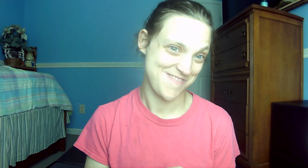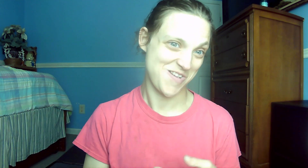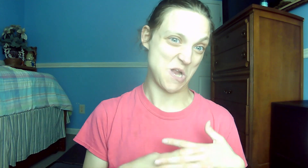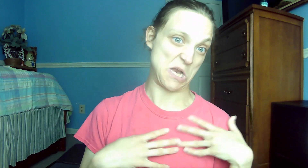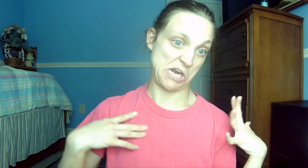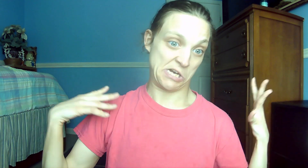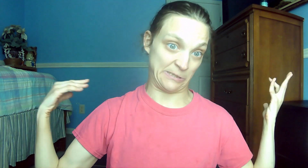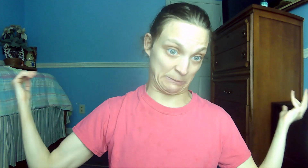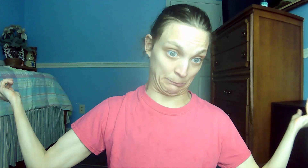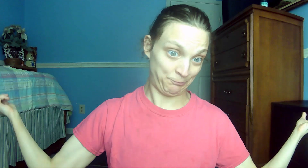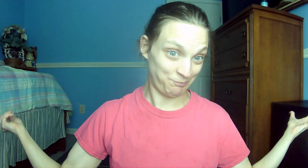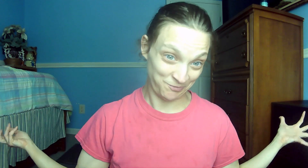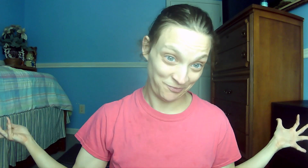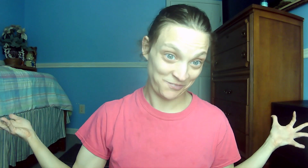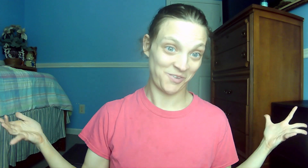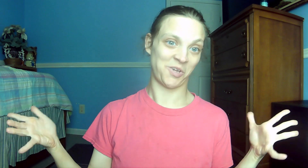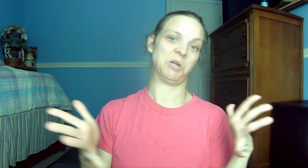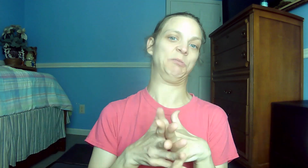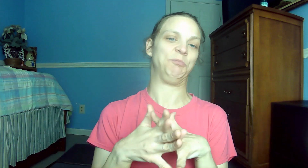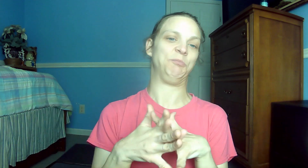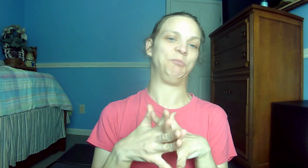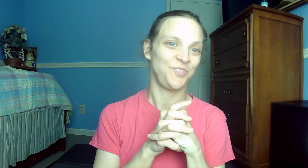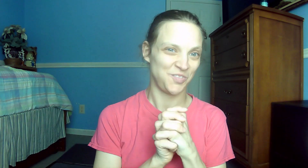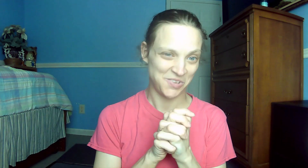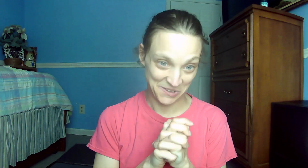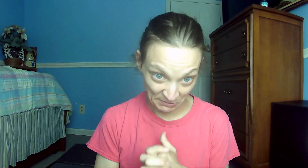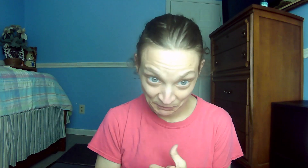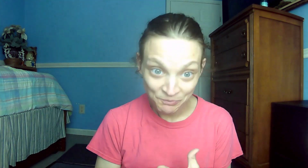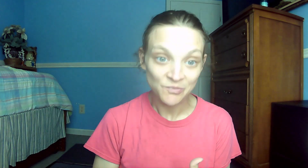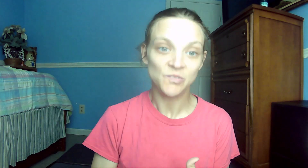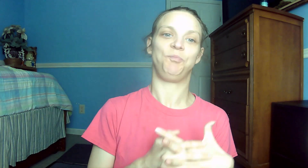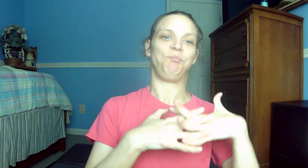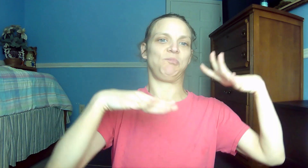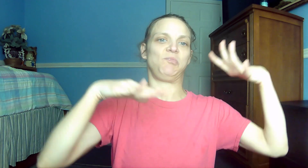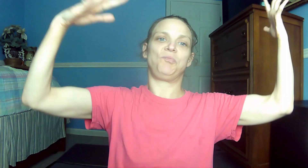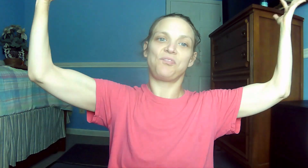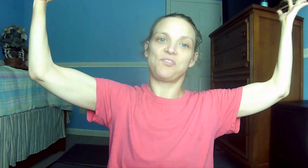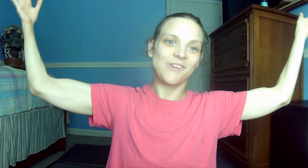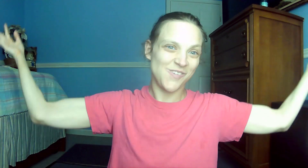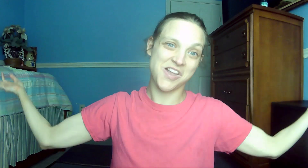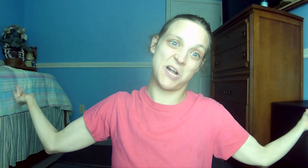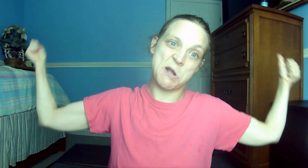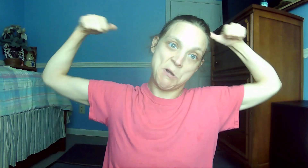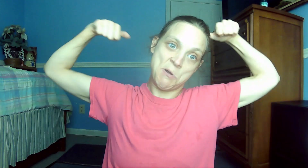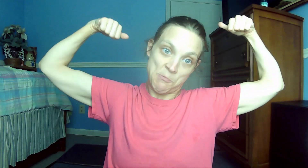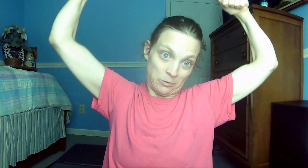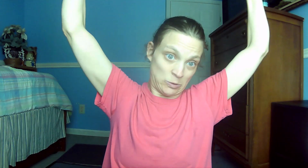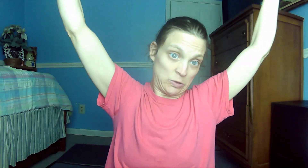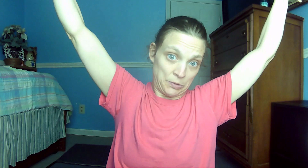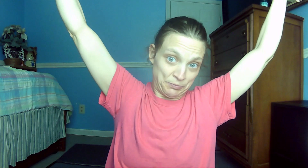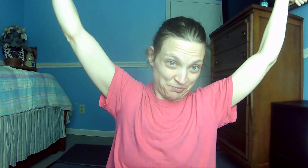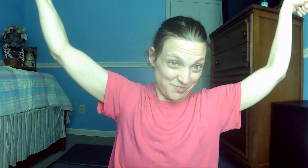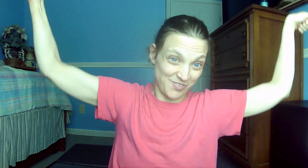me you may have peace. In the world you will have tribulation, but be of good cheer. I have overcome the world.